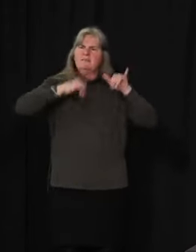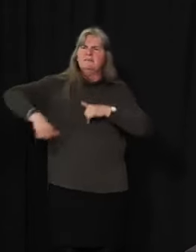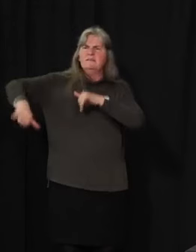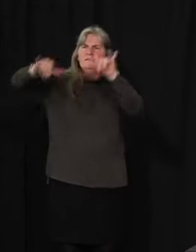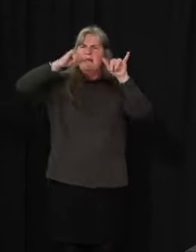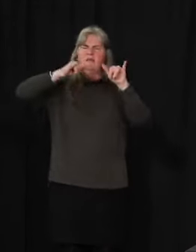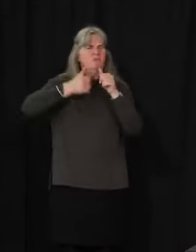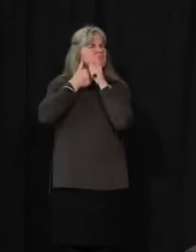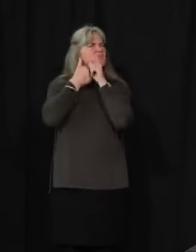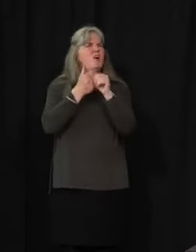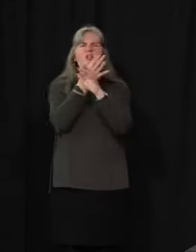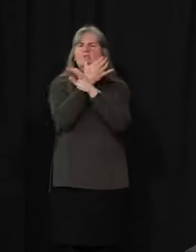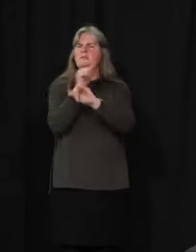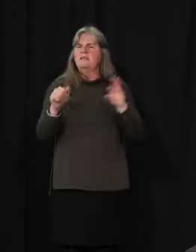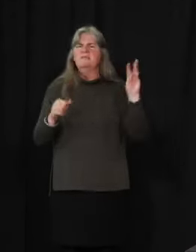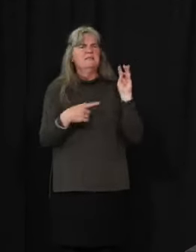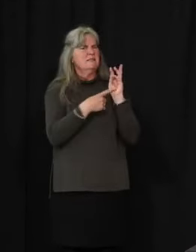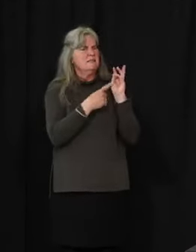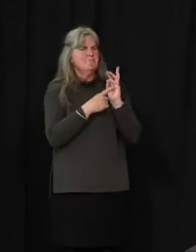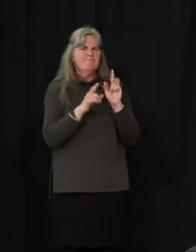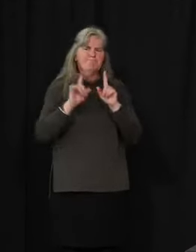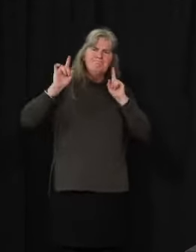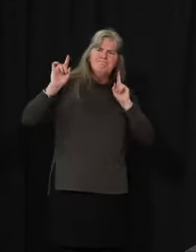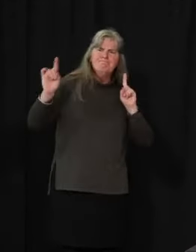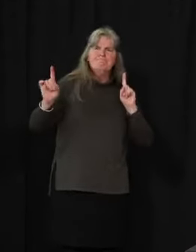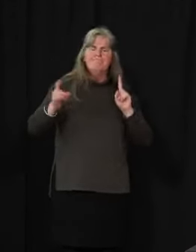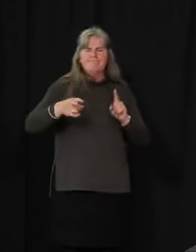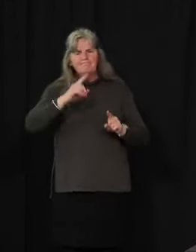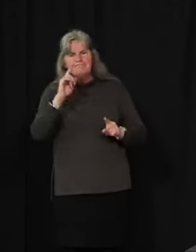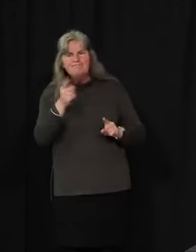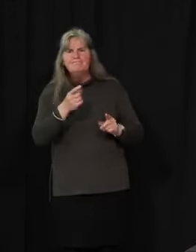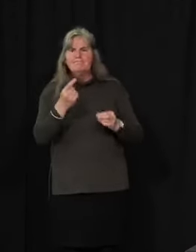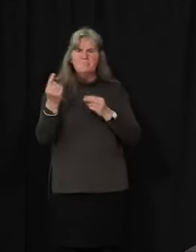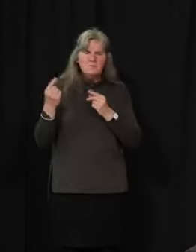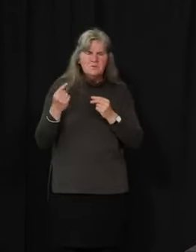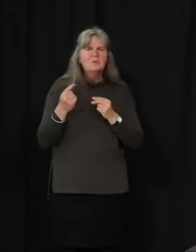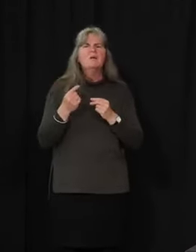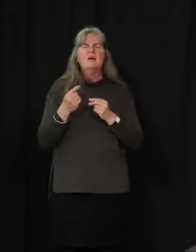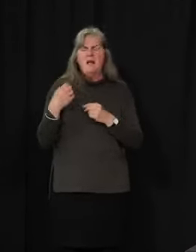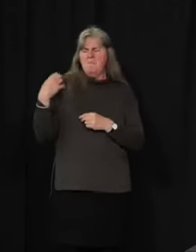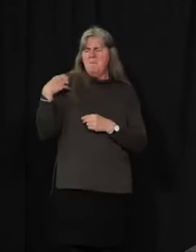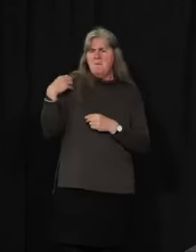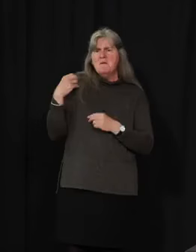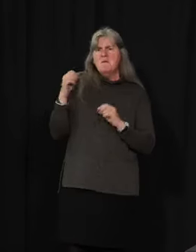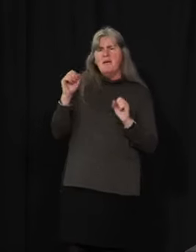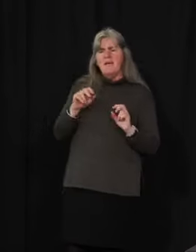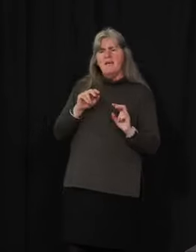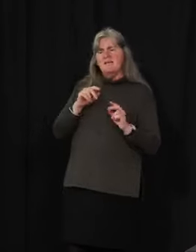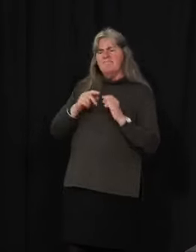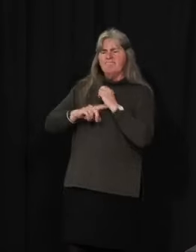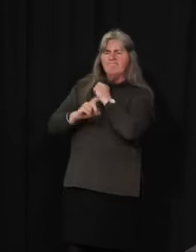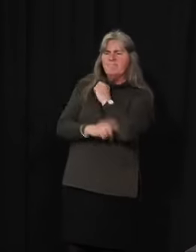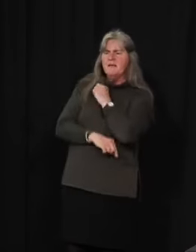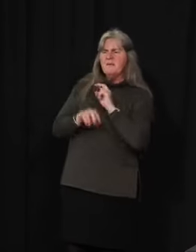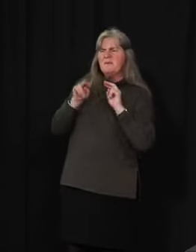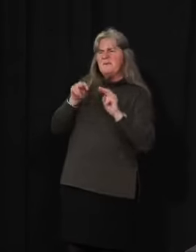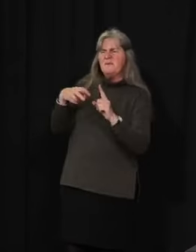just keep reiterating enforcement plays a role, but I think as we go forward,